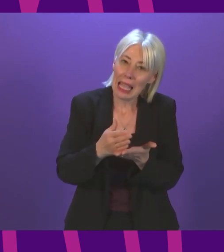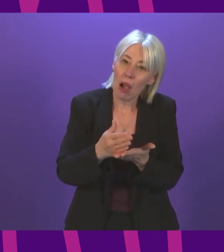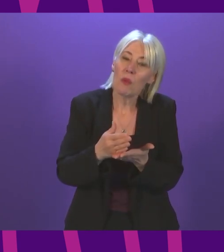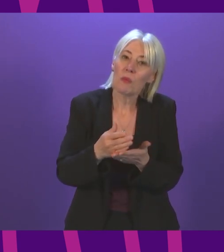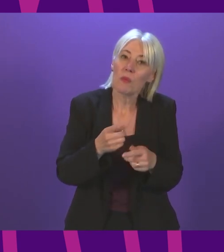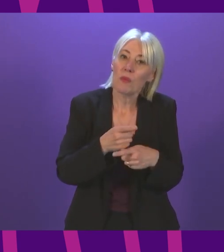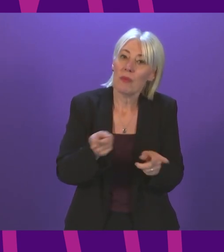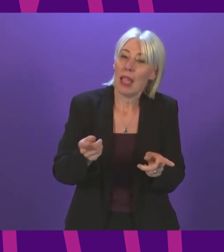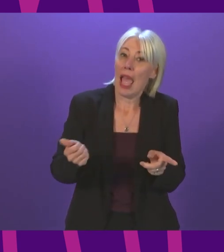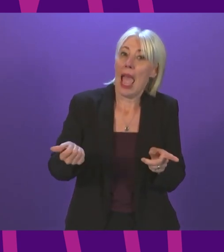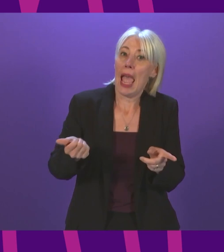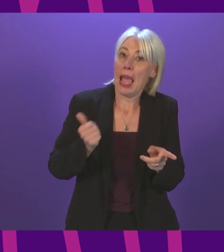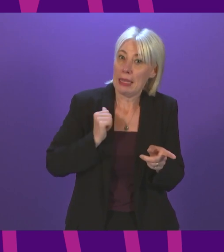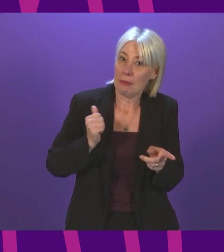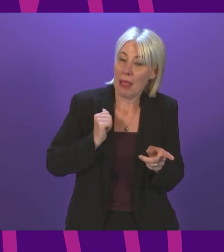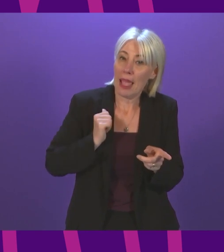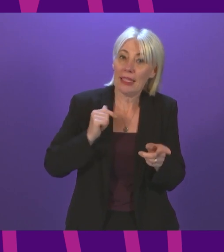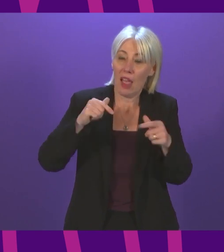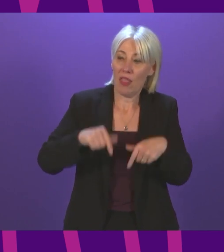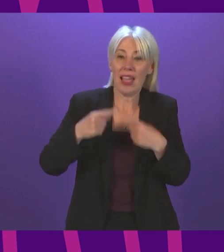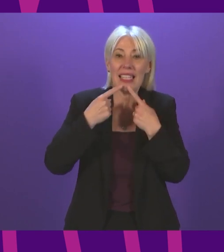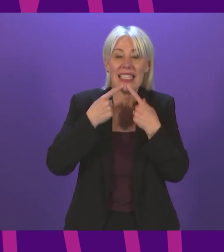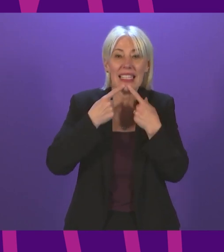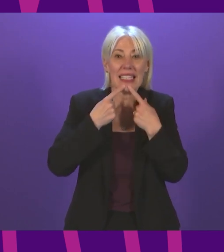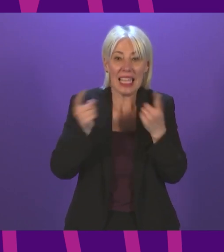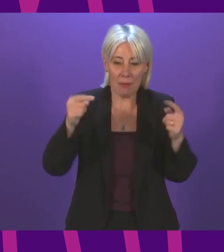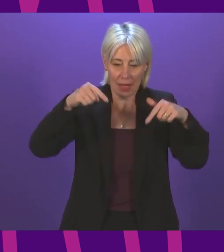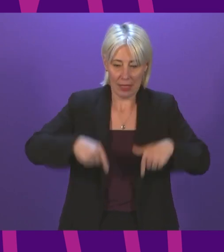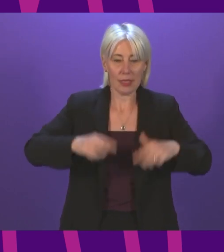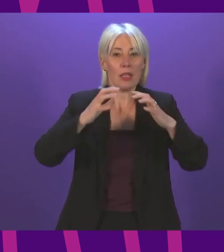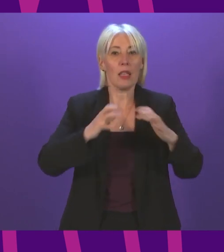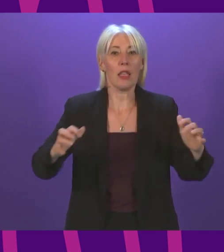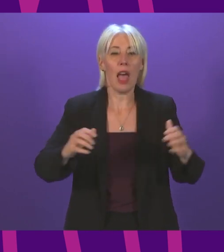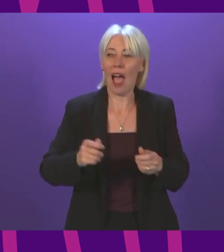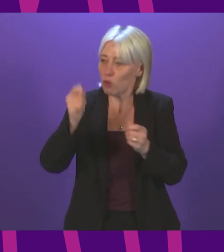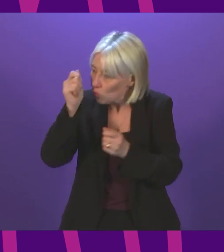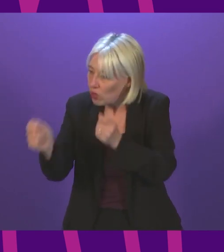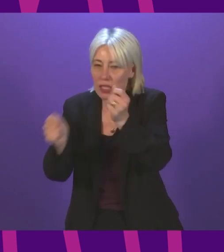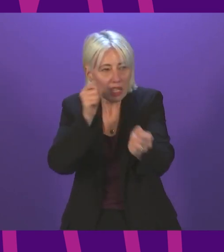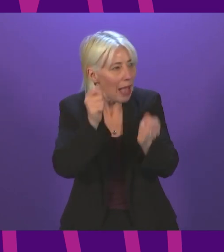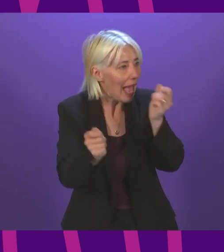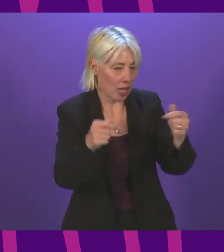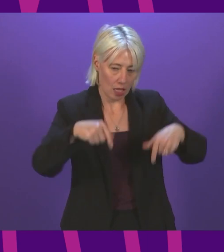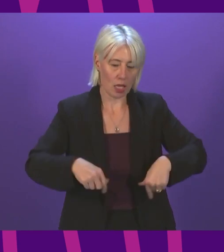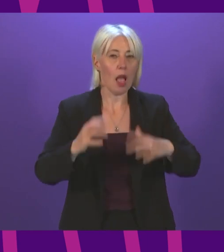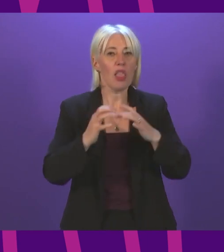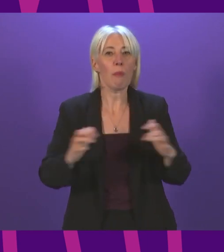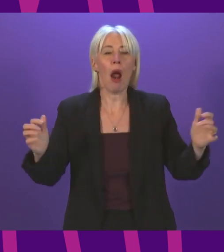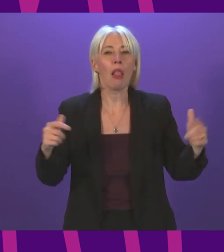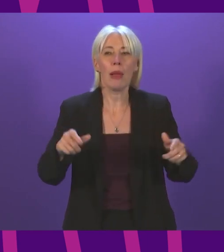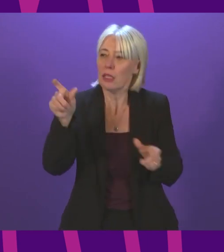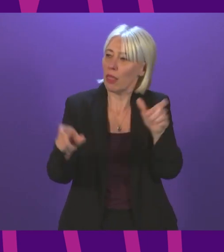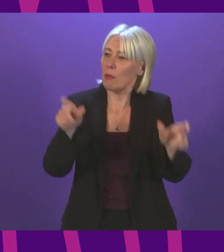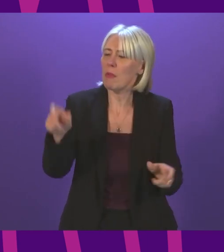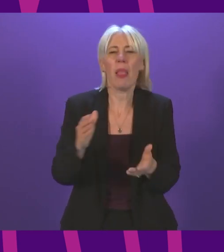for statements to be made to this Parliament is about demonstrating respect for this Parliament. I consider